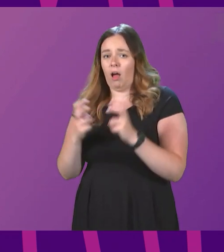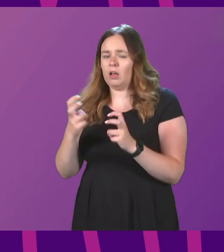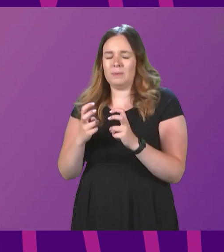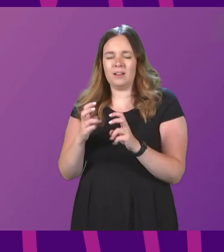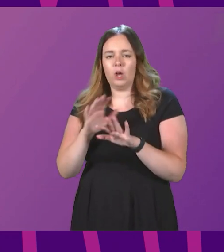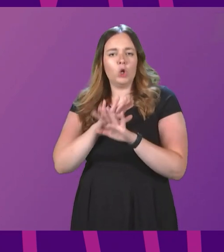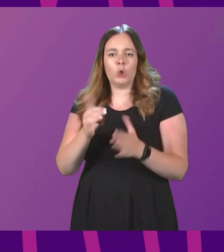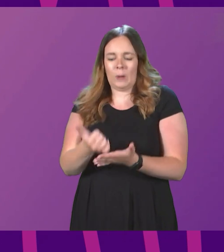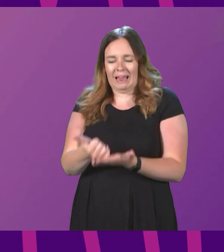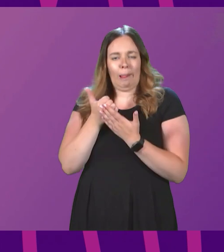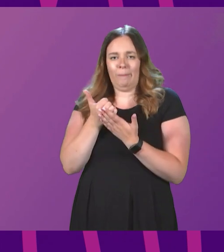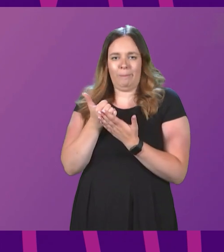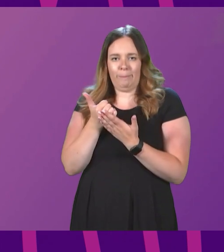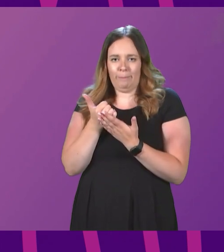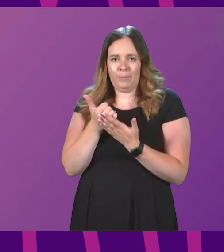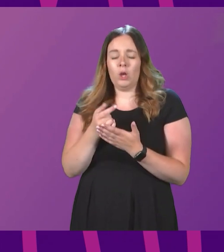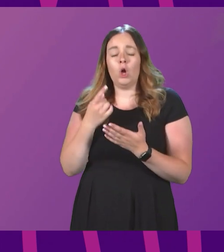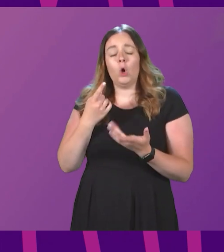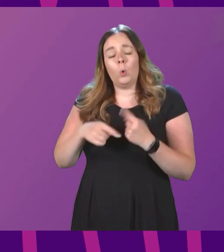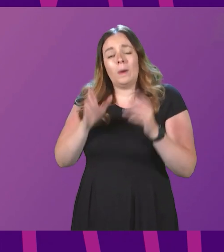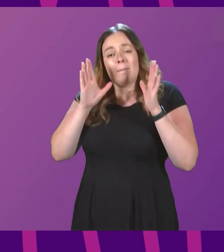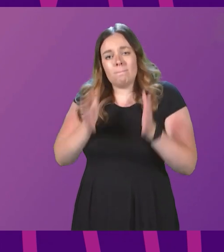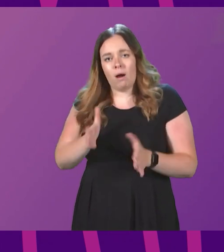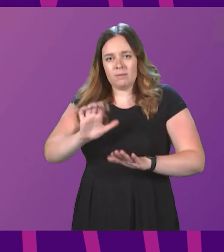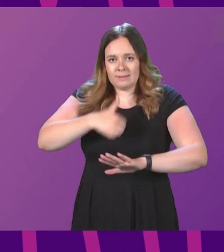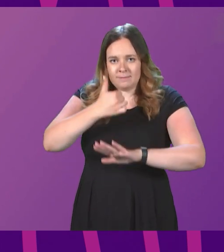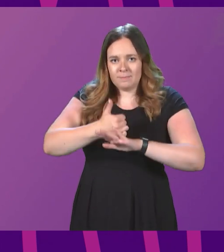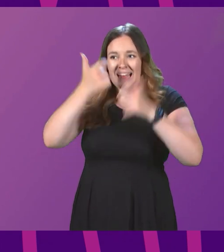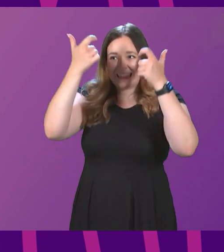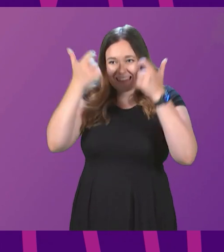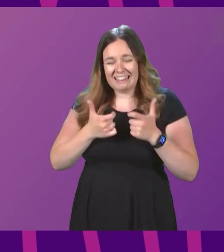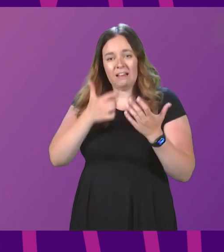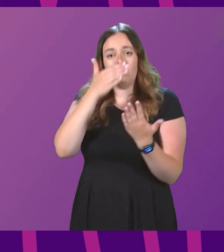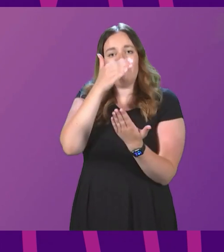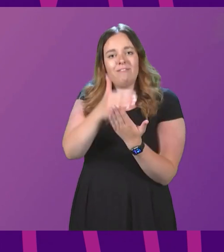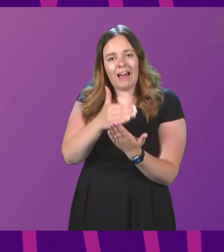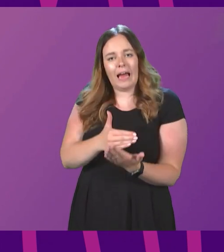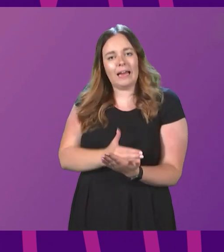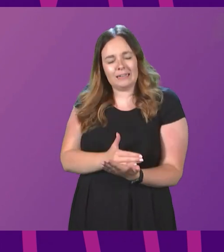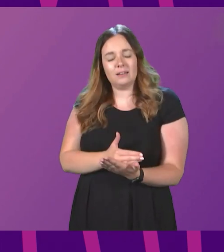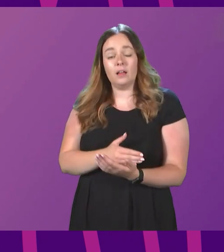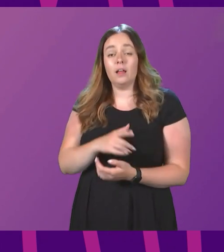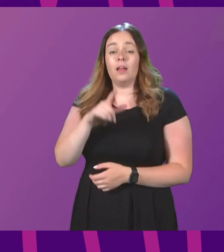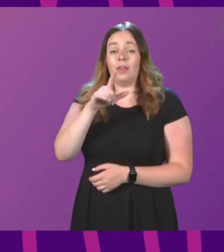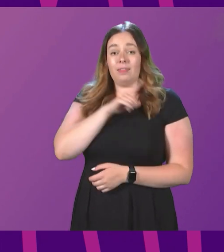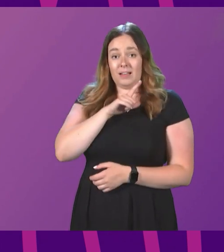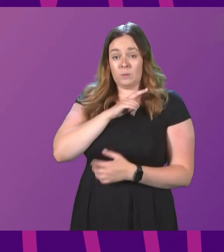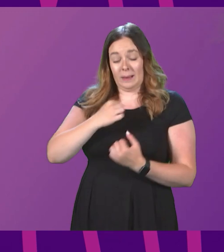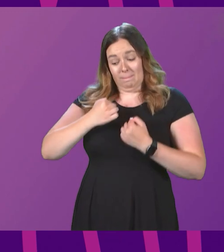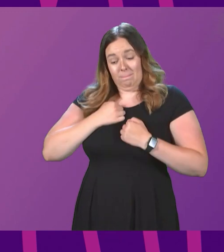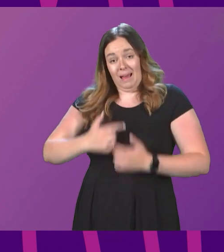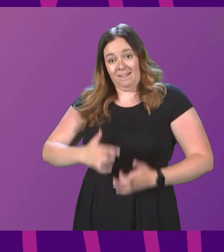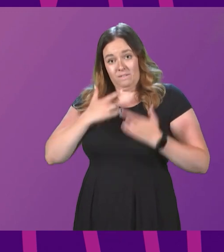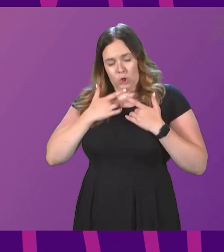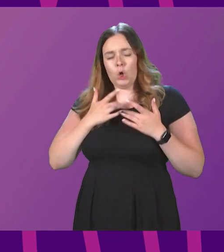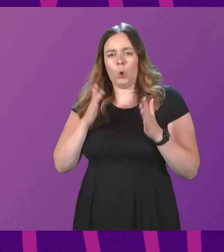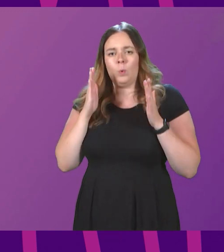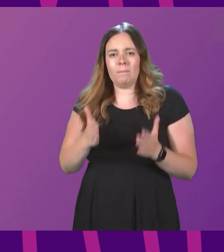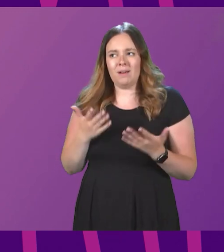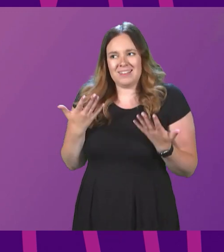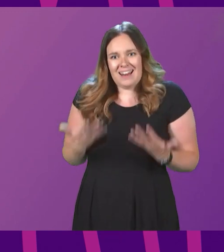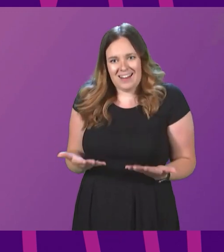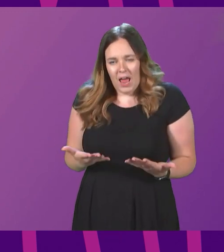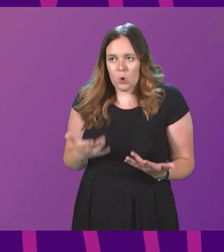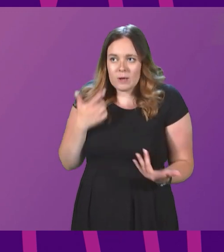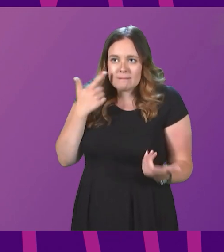resolve this point. We must establish legal fact. That is why, in my view, we must seek now